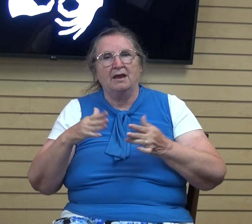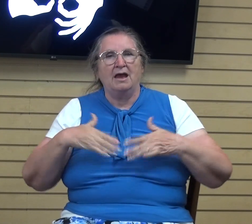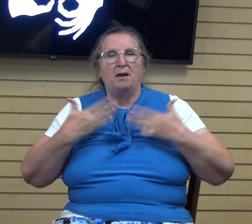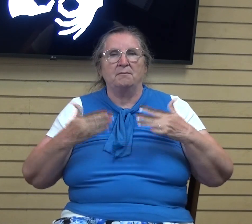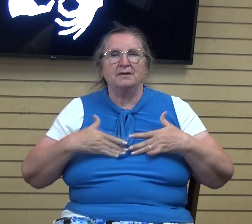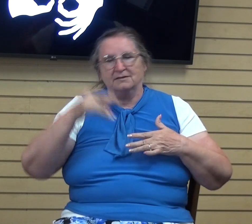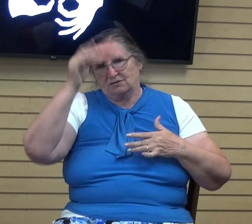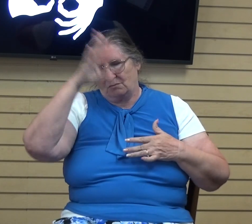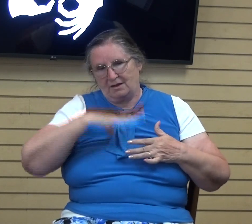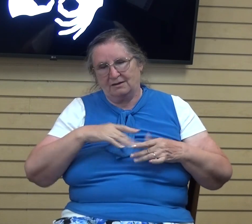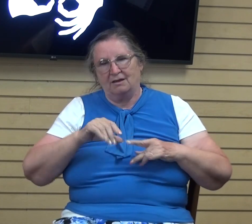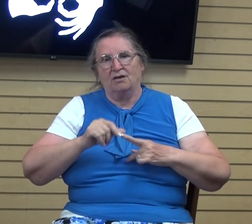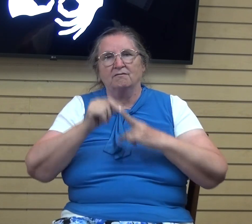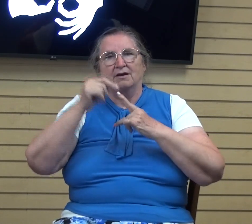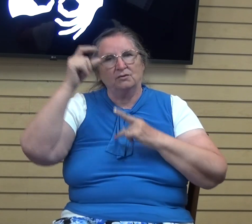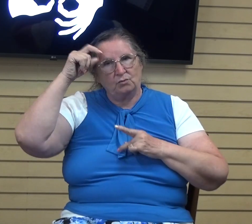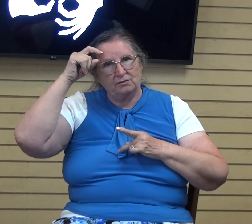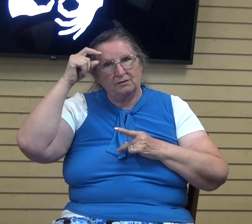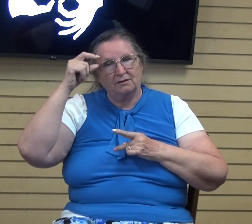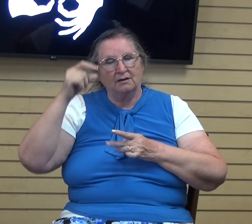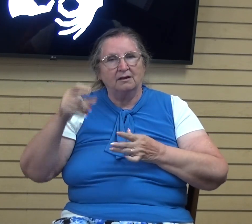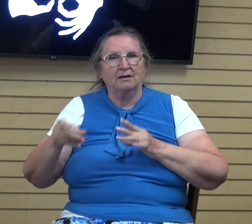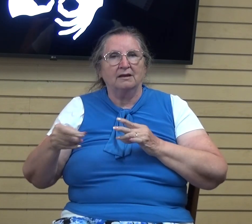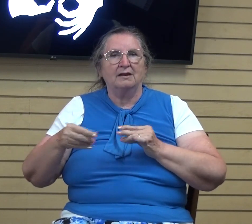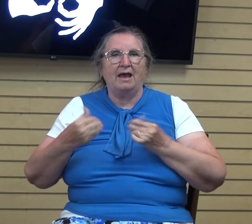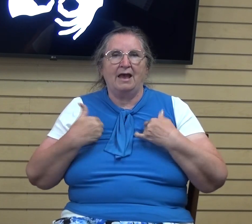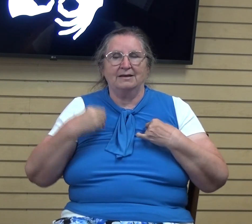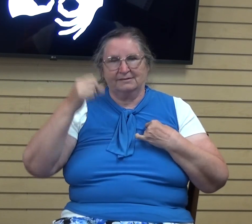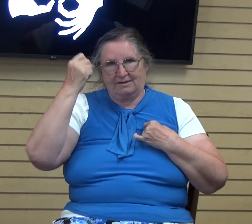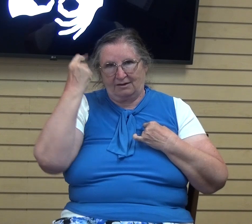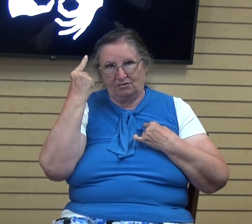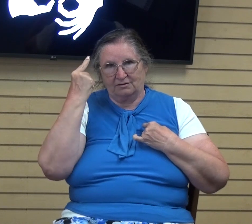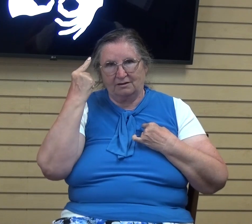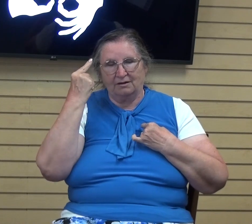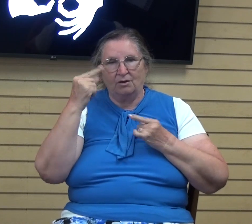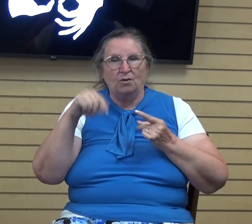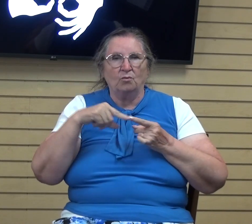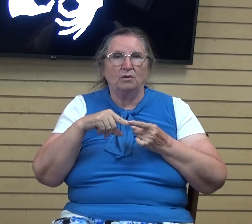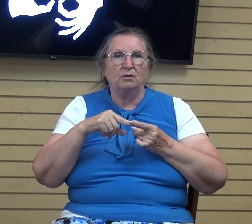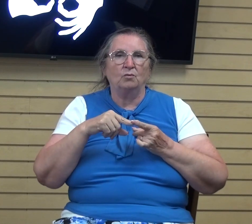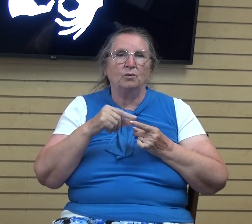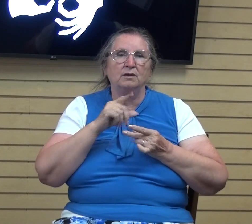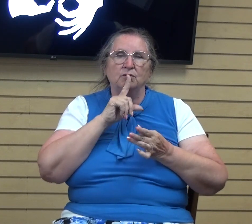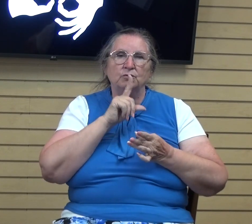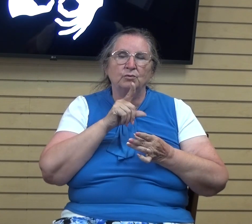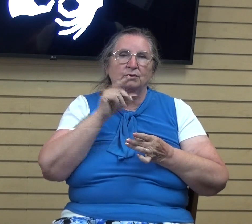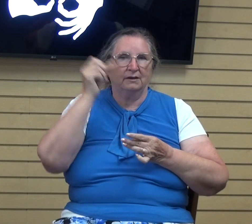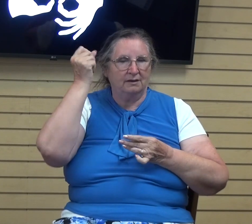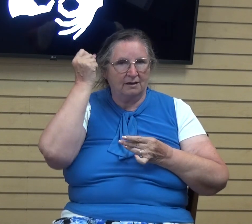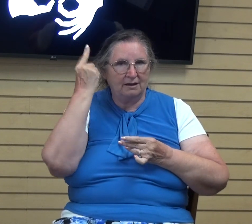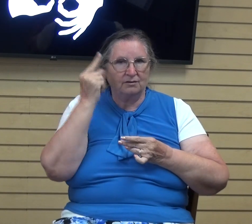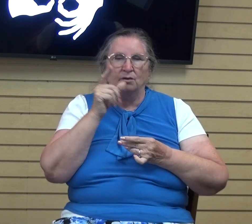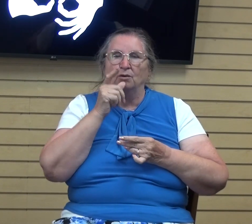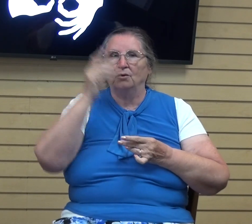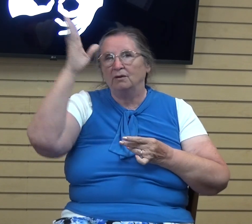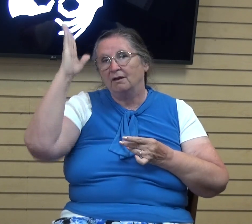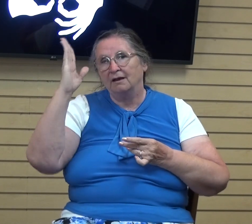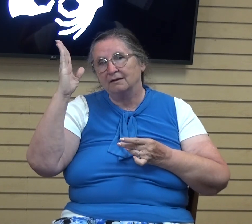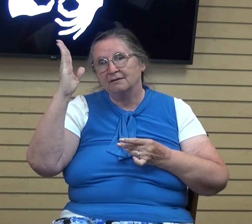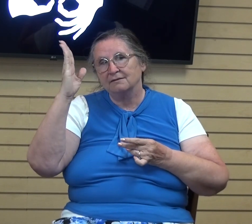finds wisdom and the man who gains understanding. And when we truly understand who God is and that wisdom